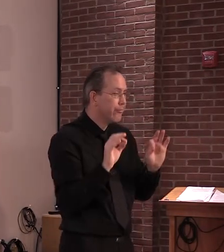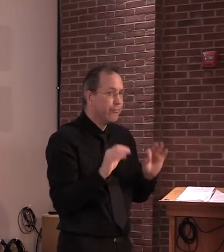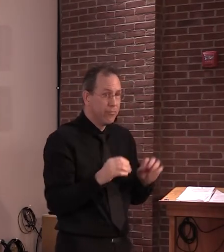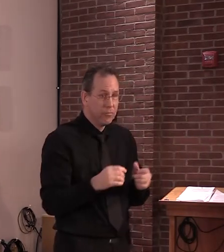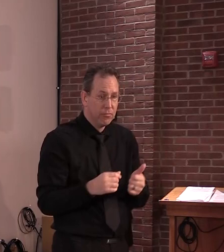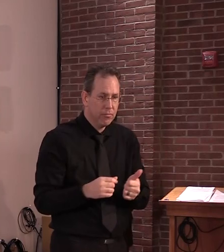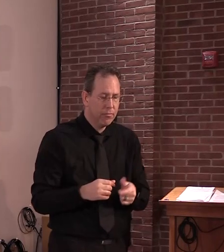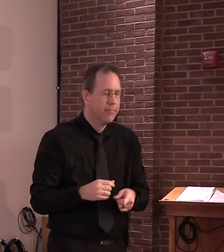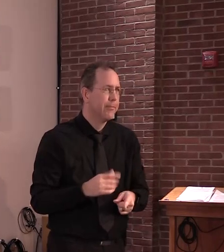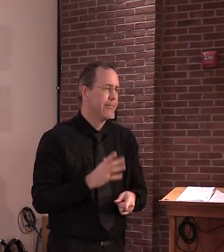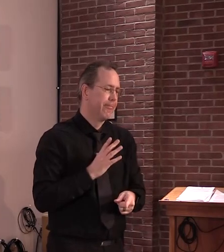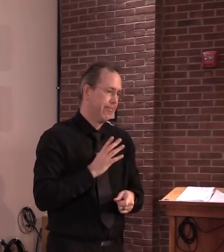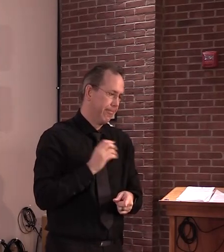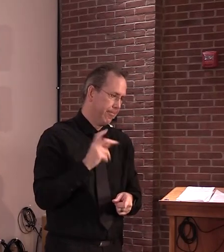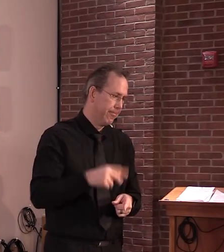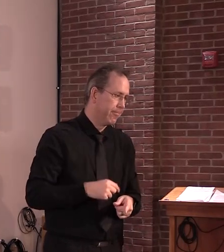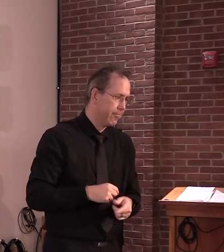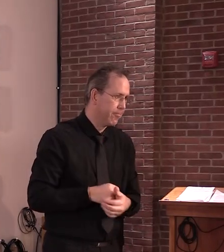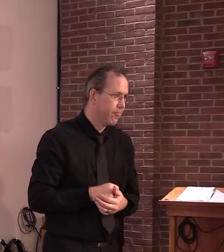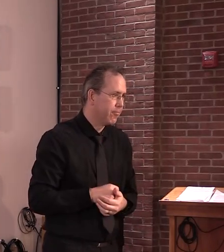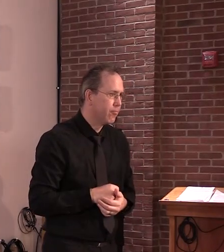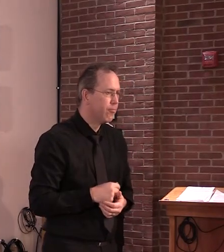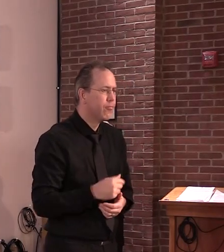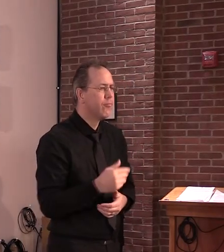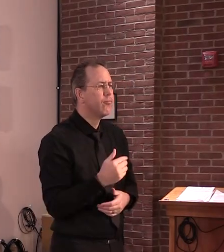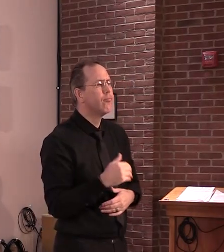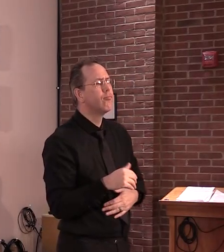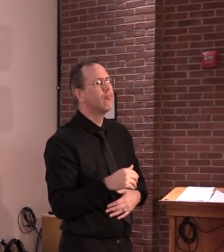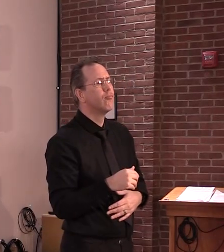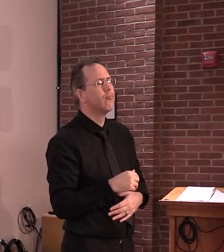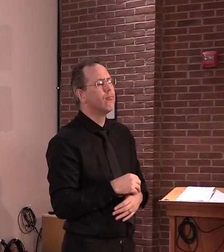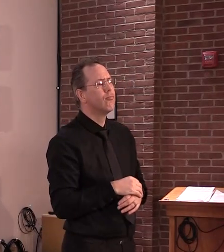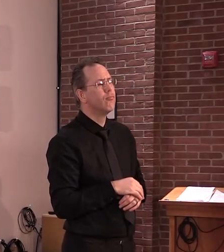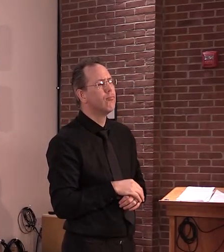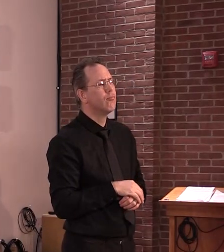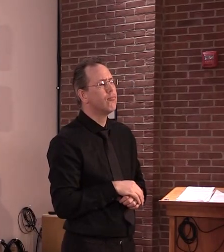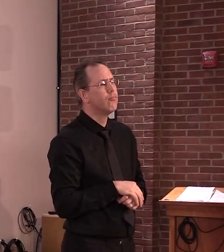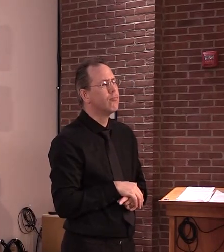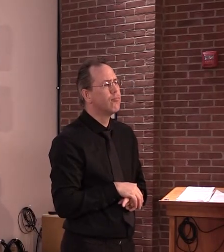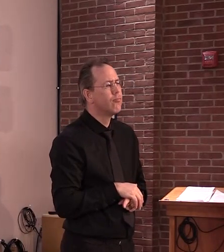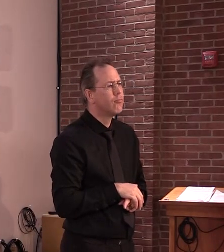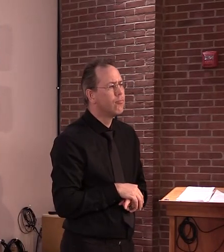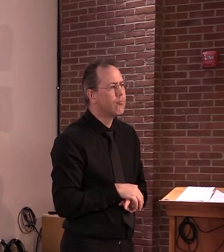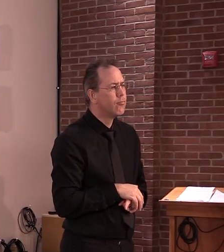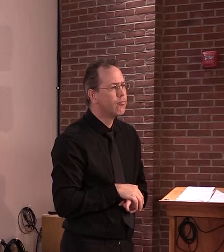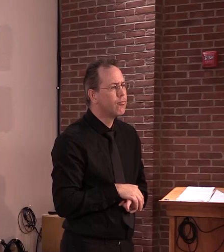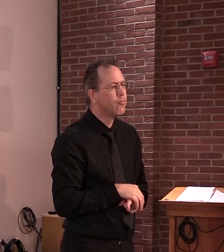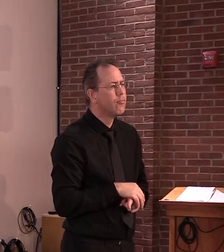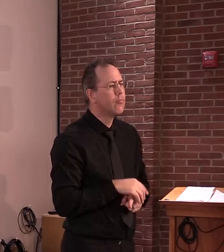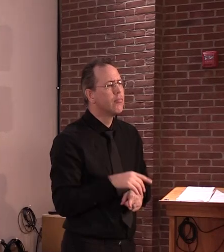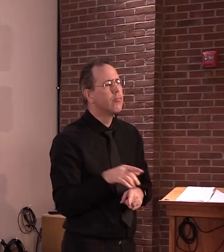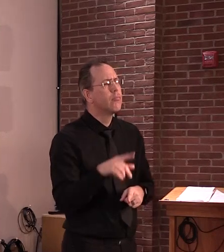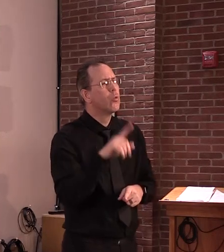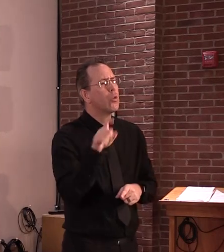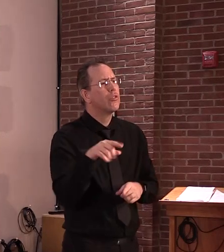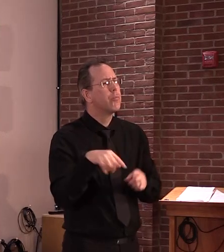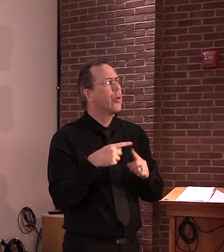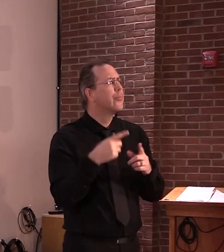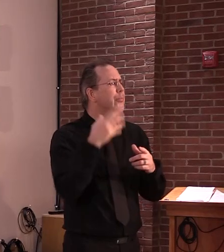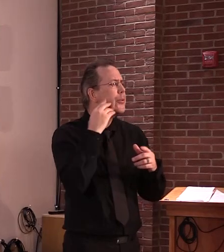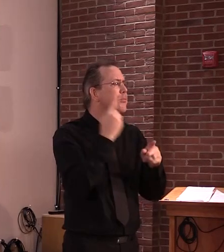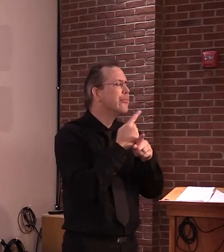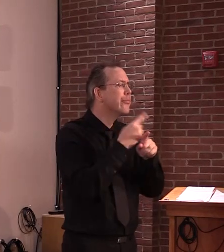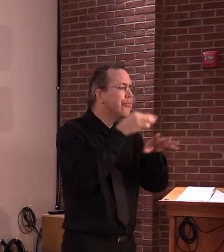Hello. This question is about personal care industries, the hair and nail salons, spas, et cetera. When might those reopen